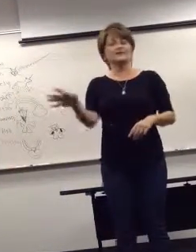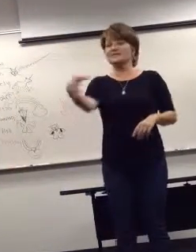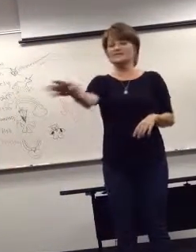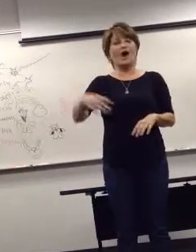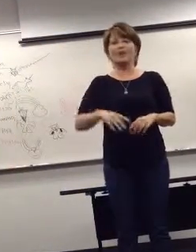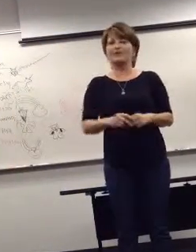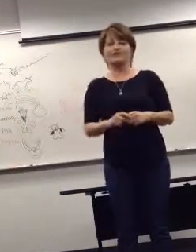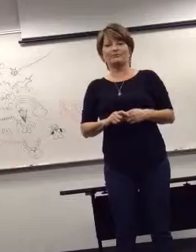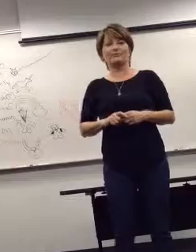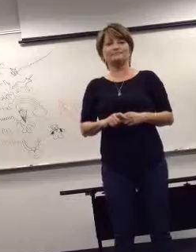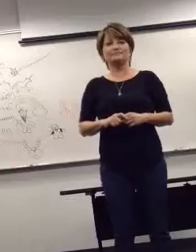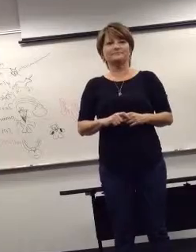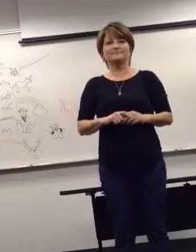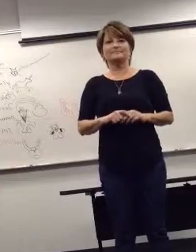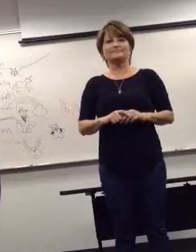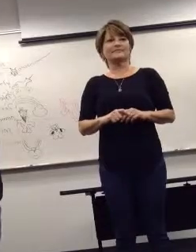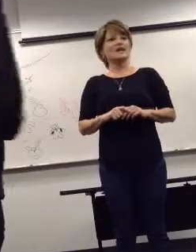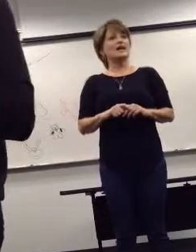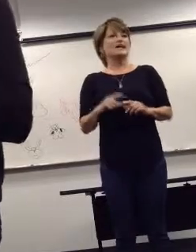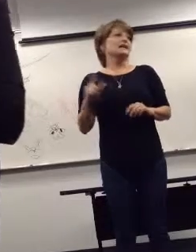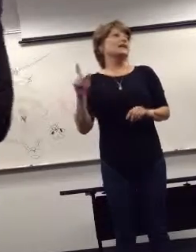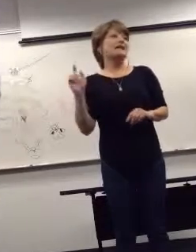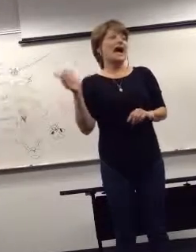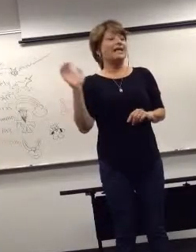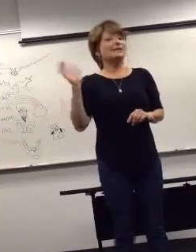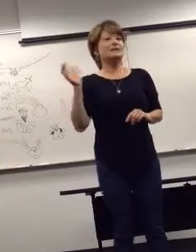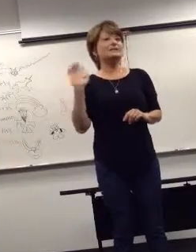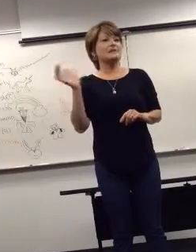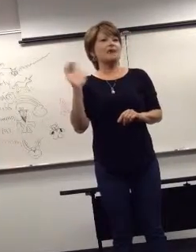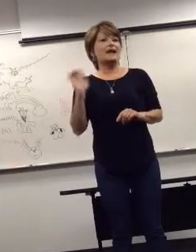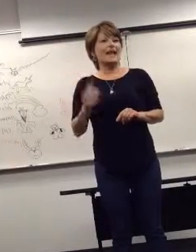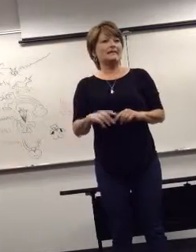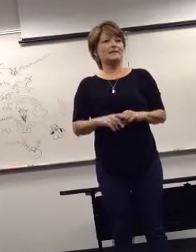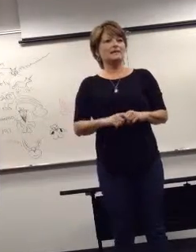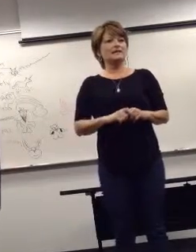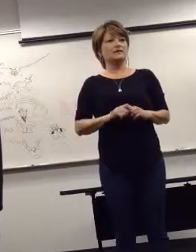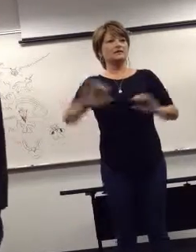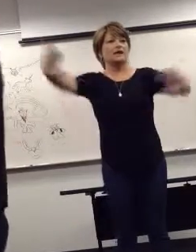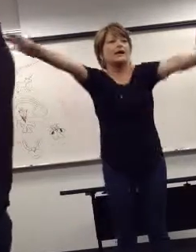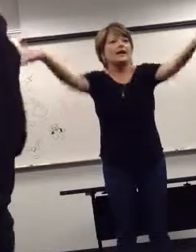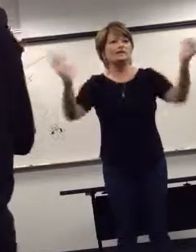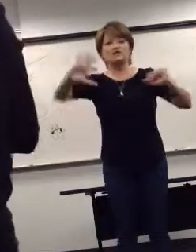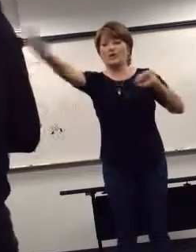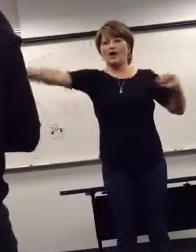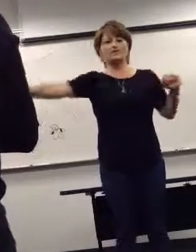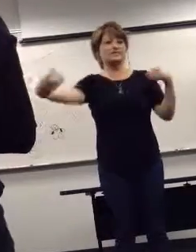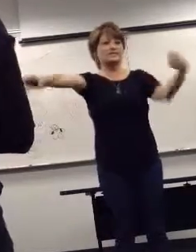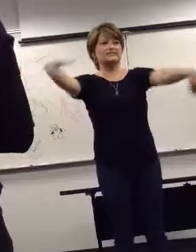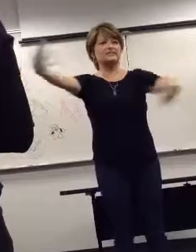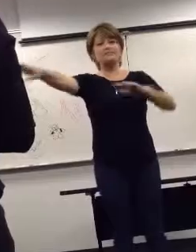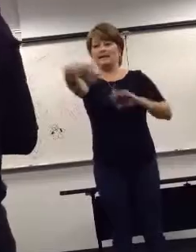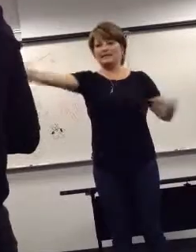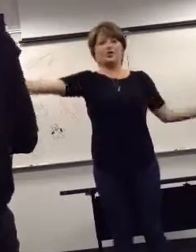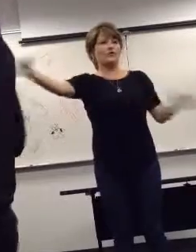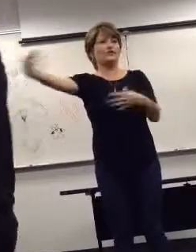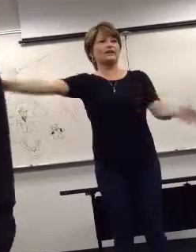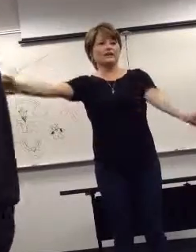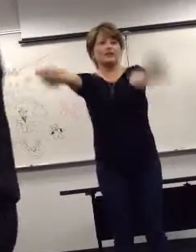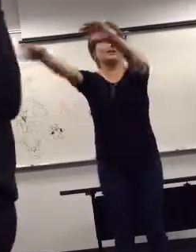this is awkward for me. Why? Is that just you? Yeah, I think because I'm right-handed, and so I just need some space over here. I